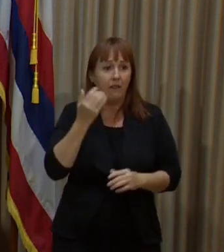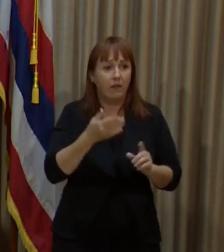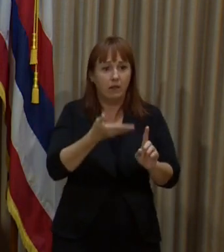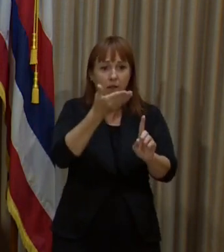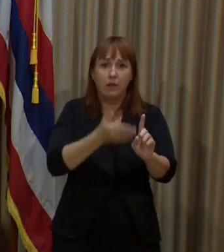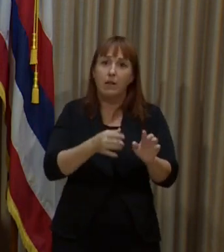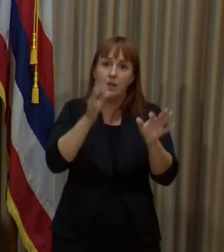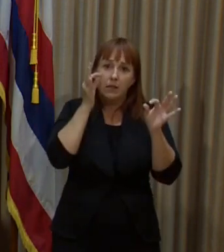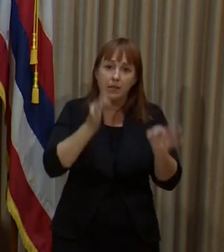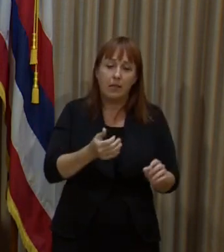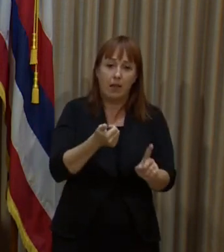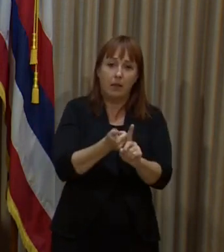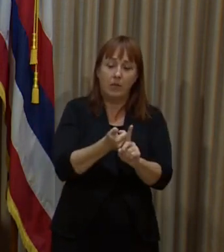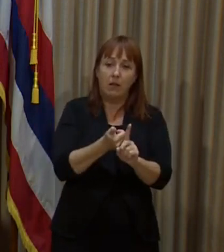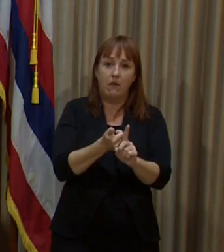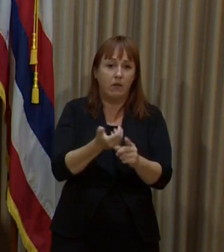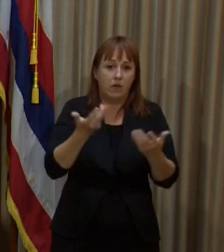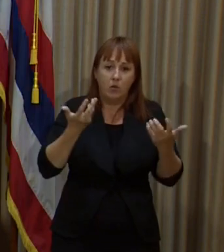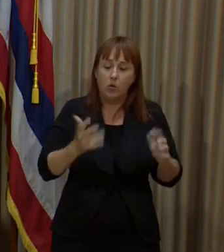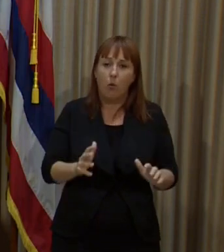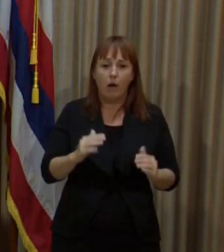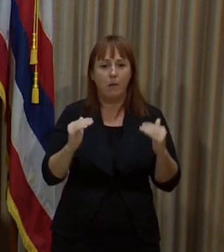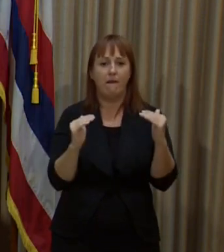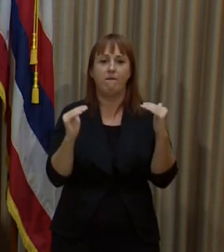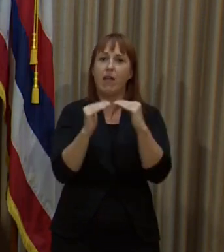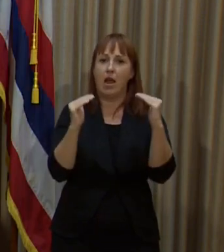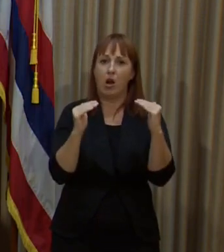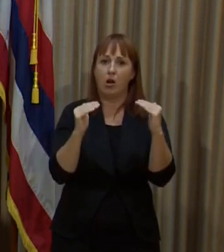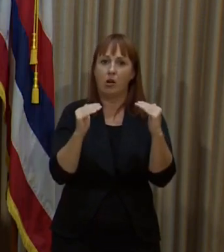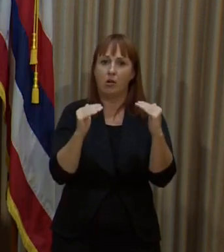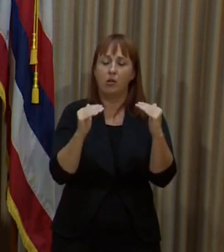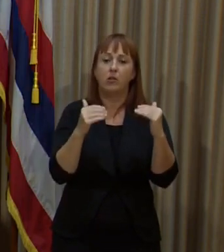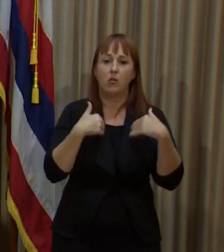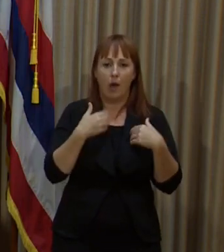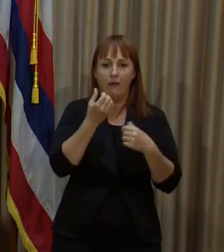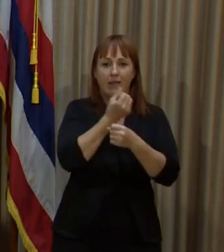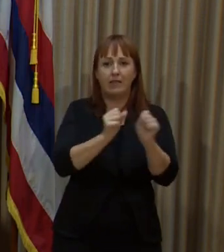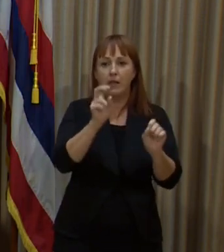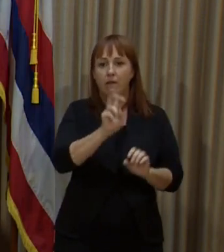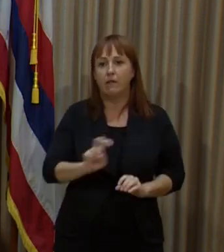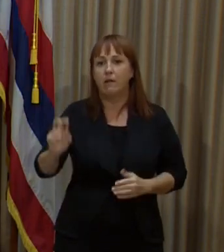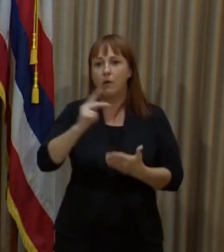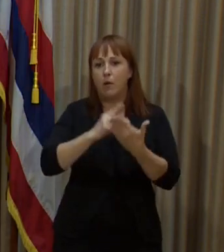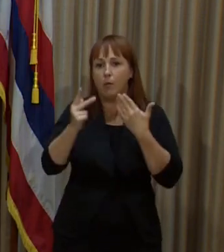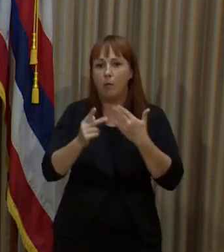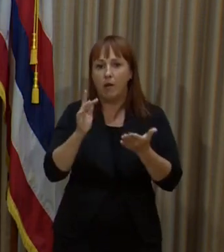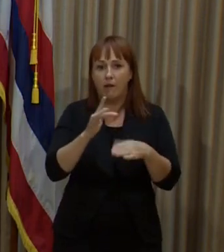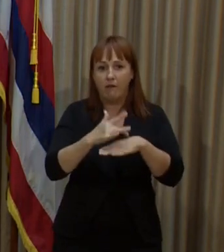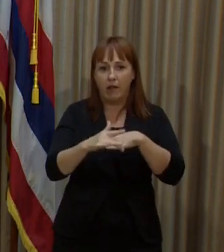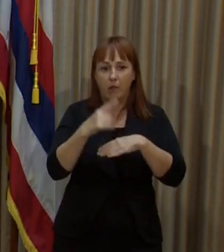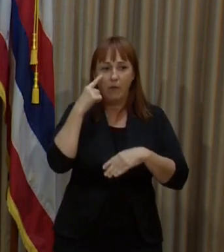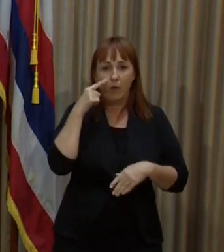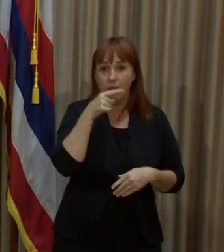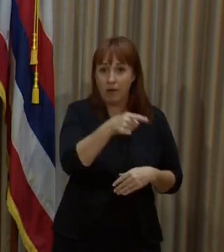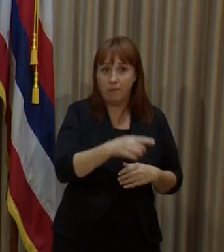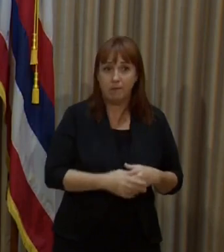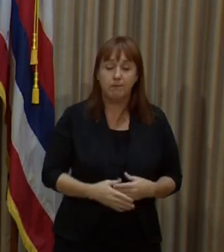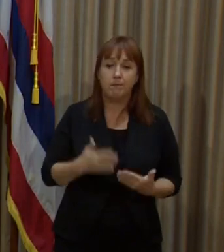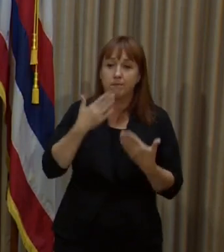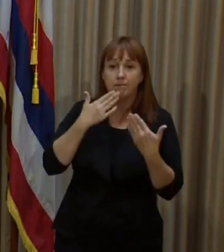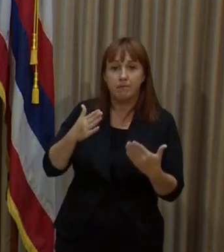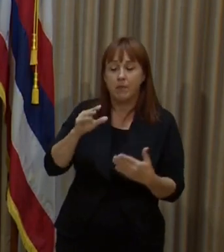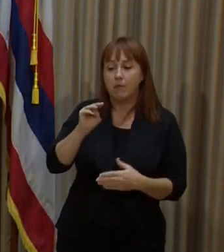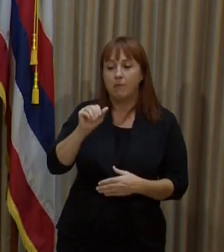choose not to be vaccinated, we want it to be fair. And thus, they would use the Safe Travels Program. Thank you, Lieutenant Governor. Manolo